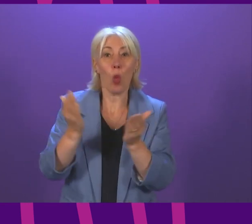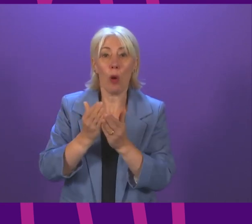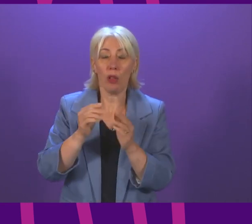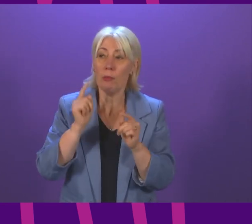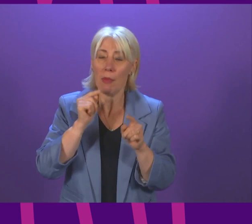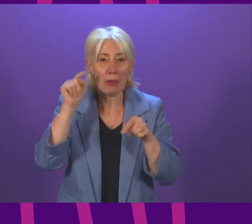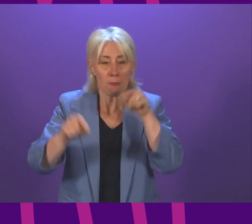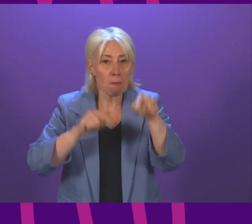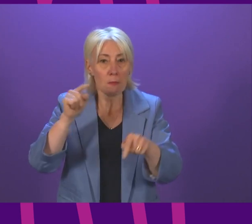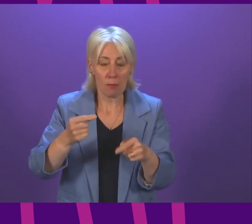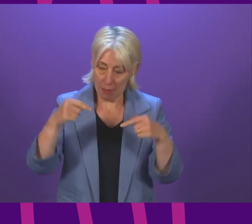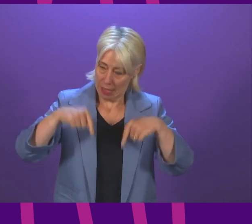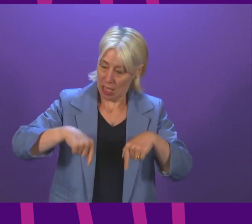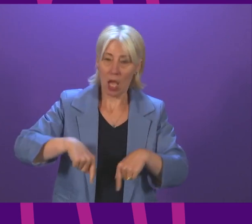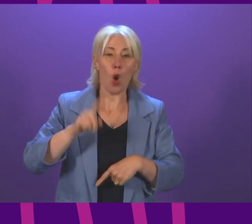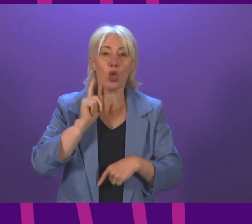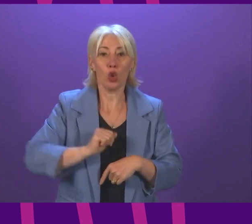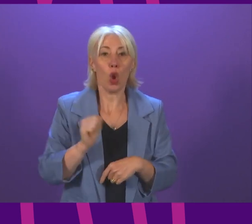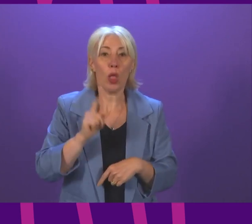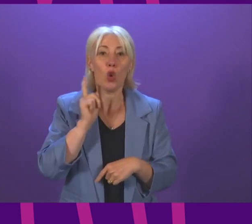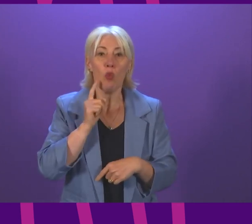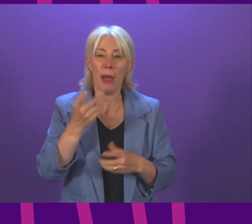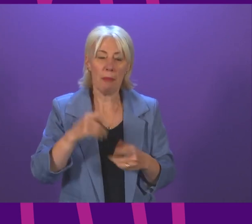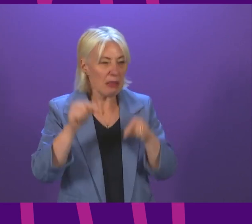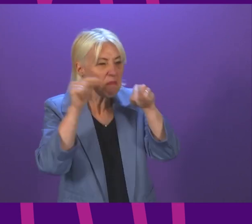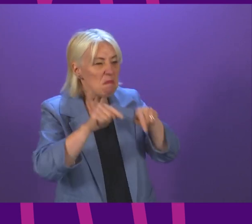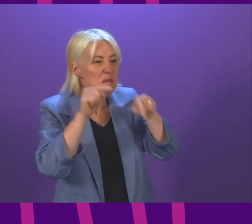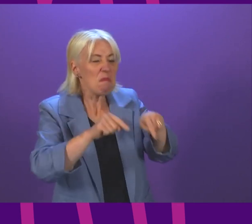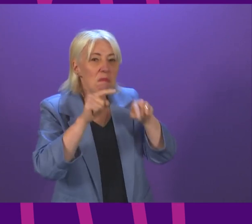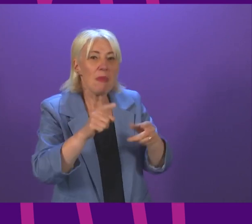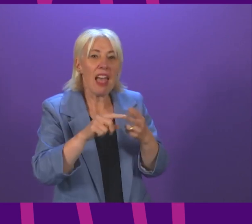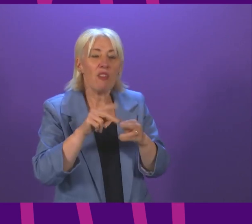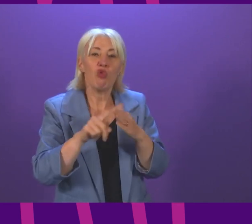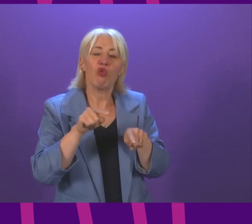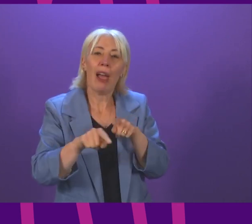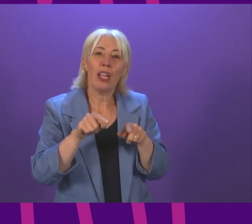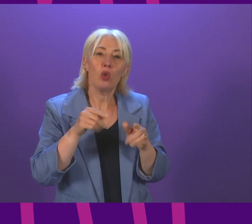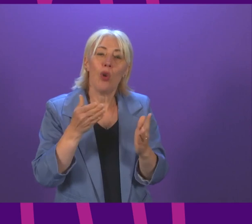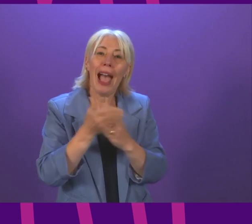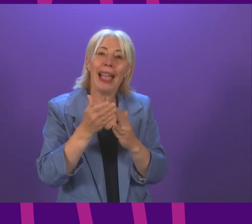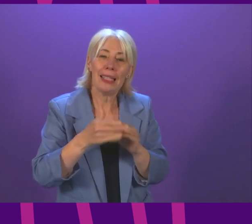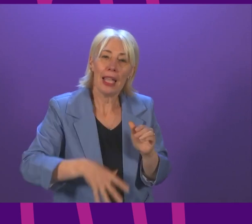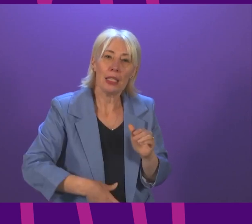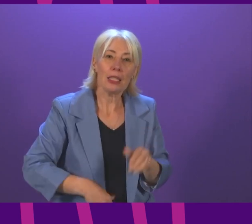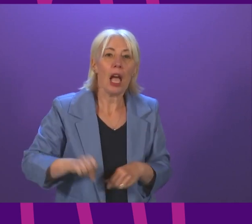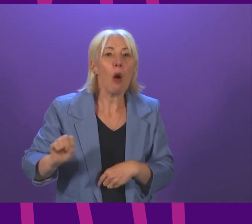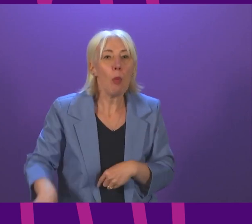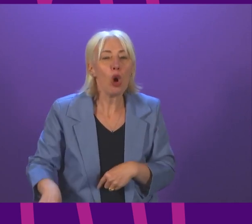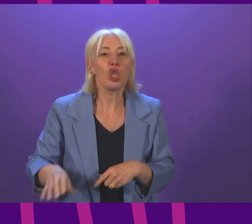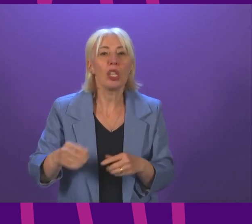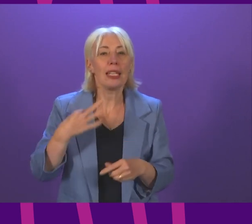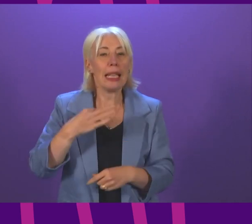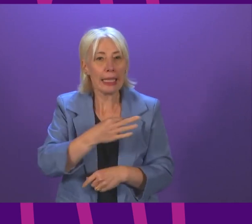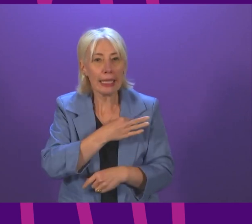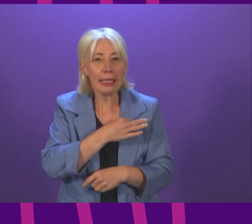Scotland women are being harassed when trying to access abortion clinics safely the implementation of buffer zones around